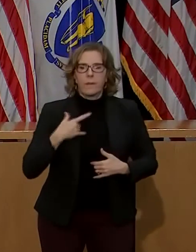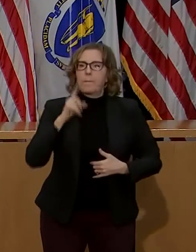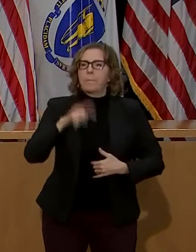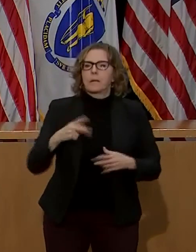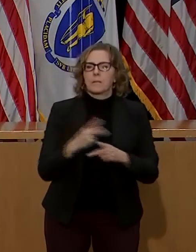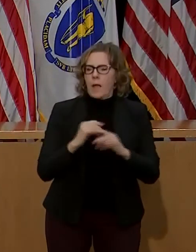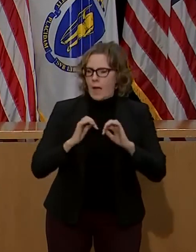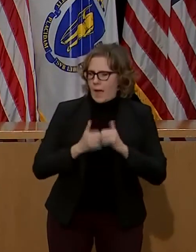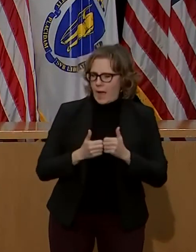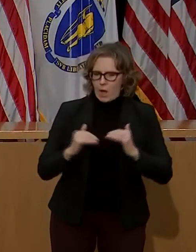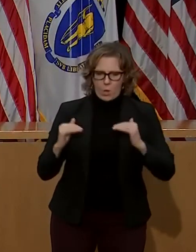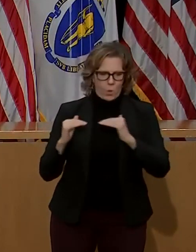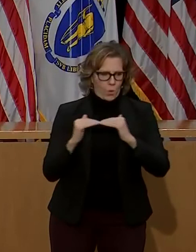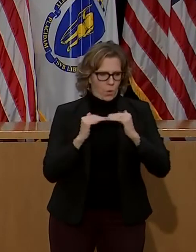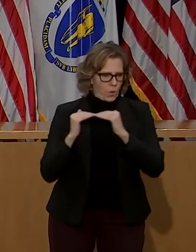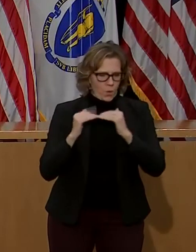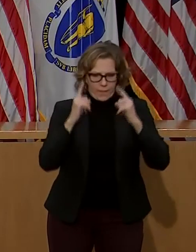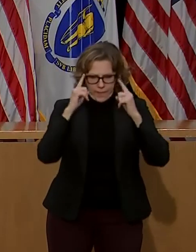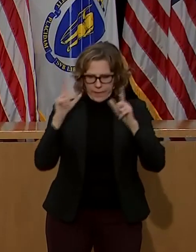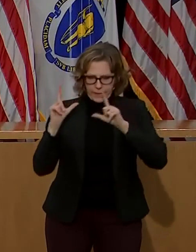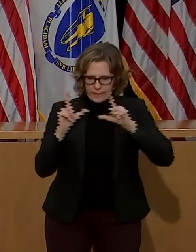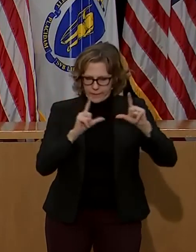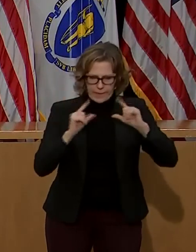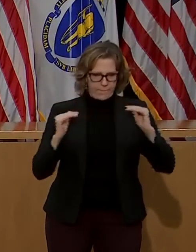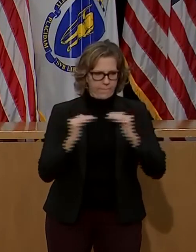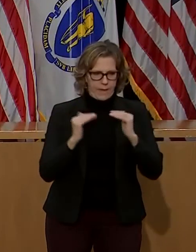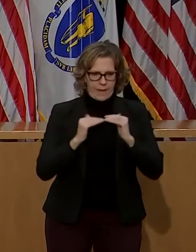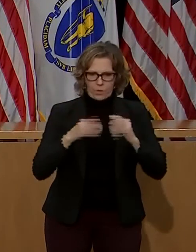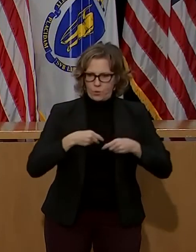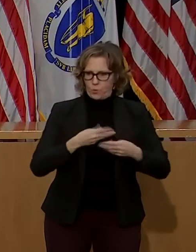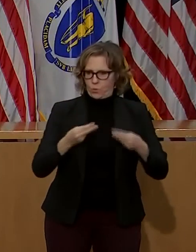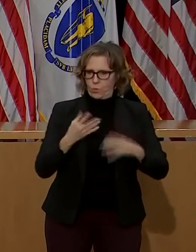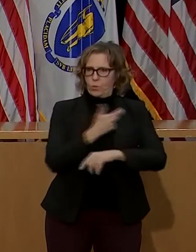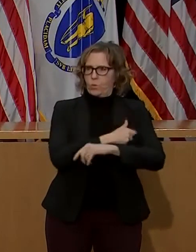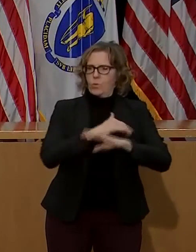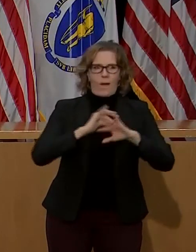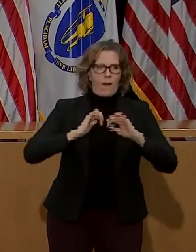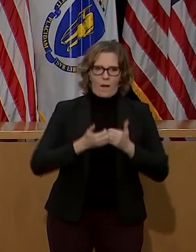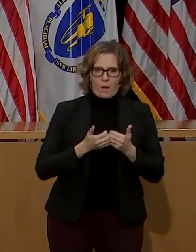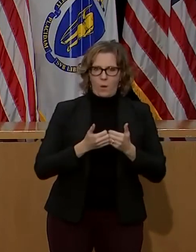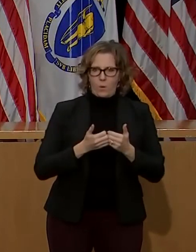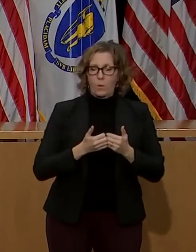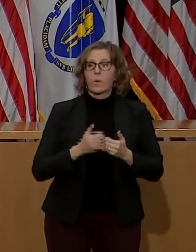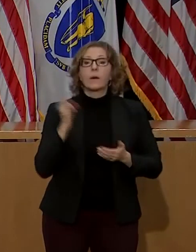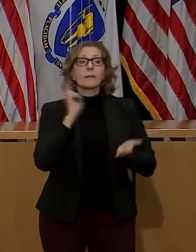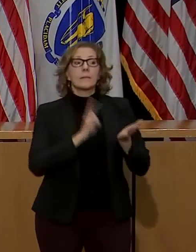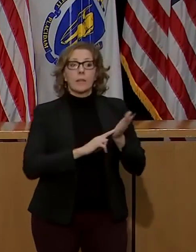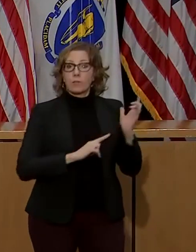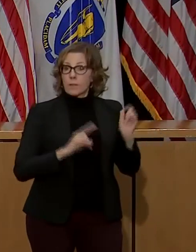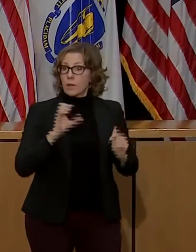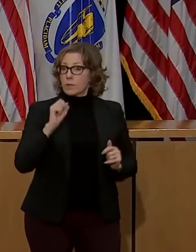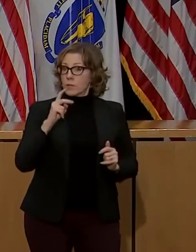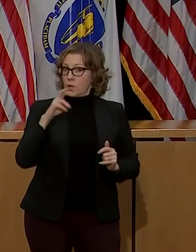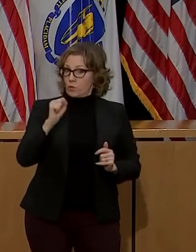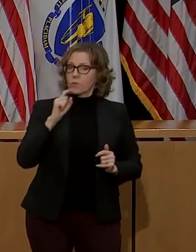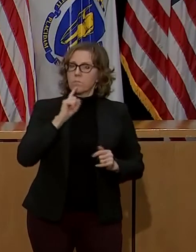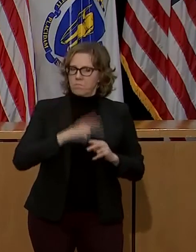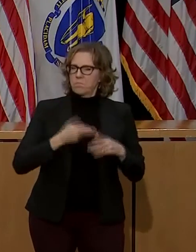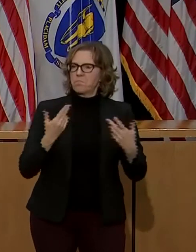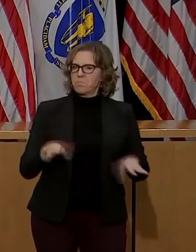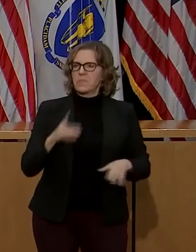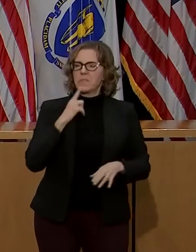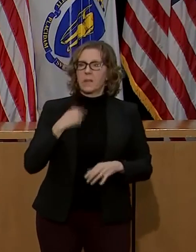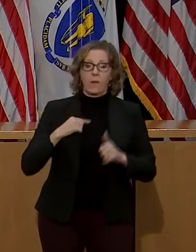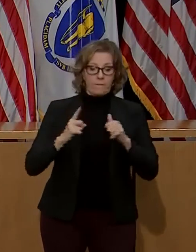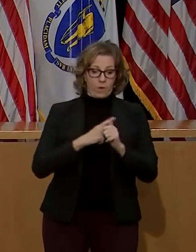be applied at every stage of the rollout. As Secretary Sutters often says, in the first phrase, we knew it was imperative to